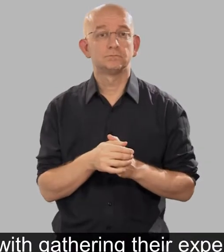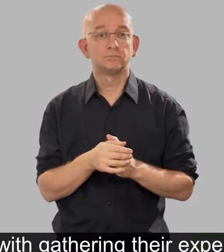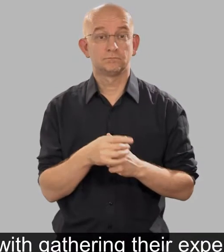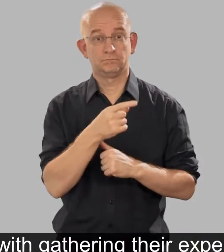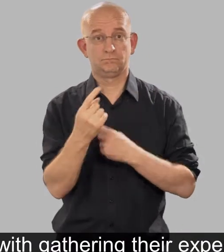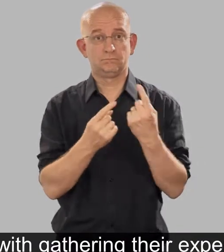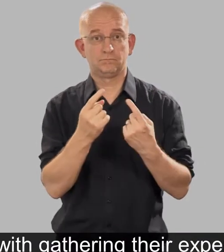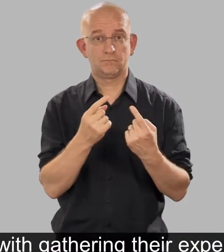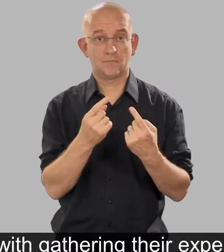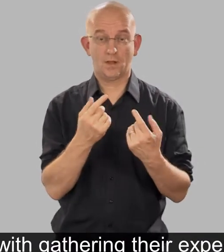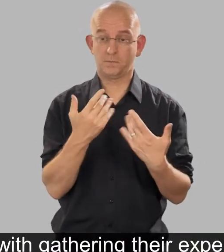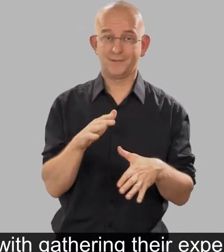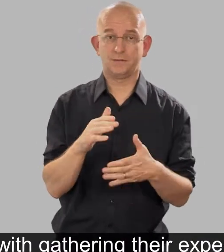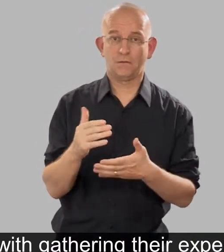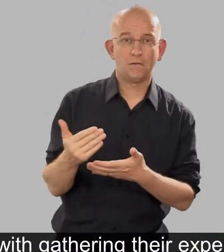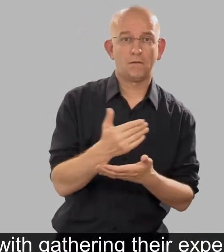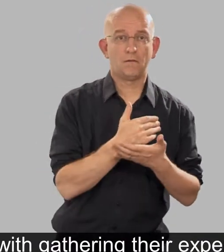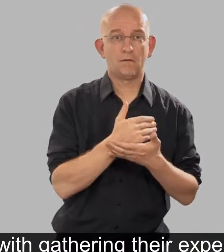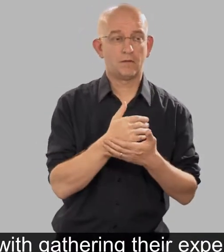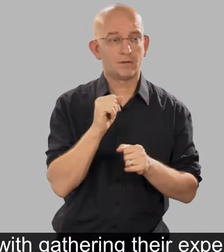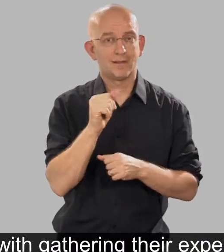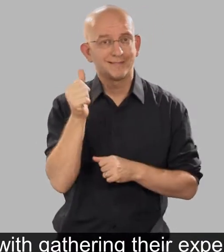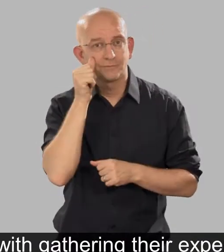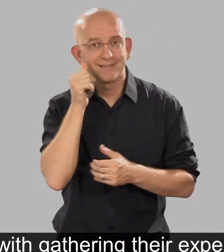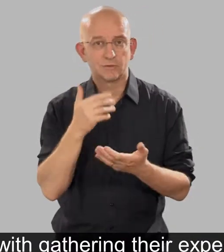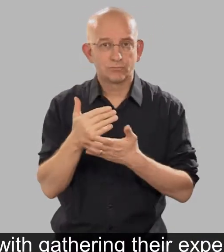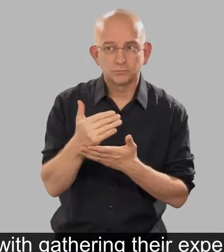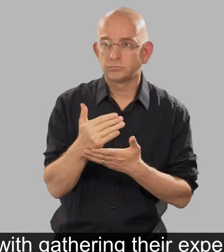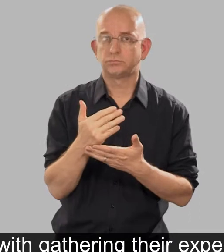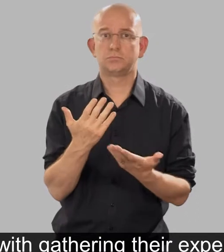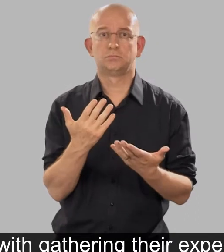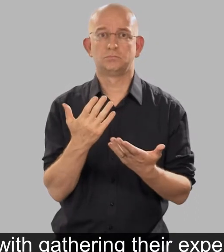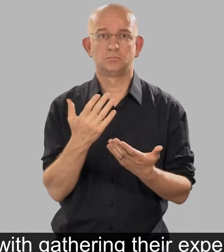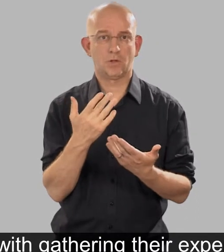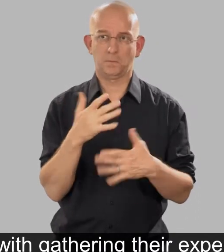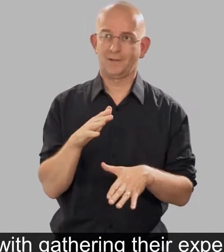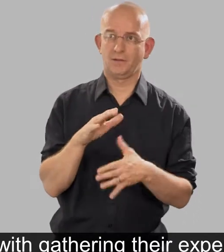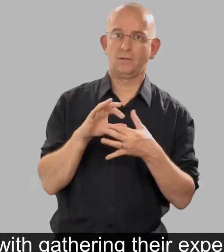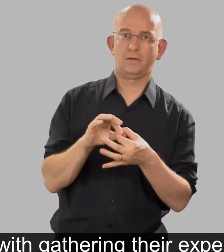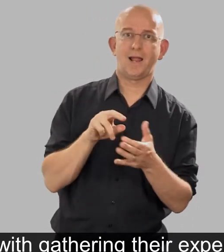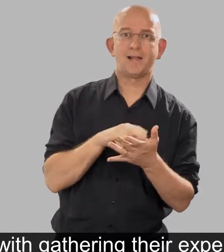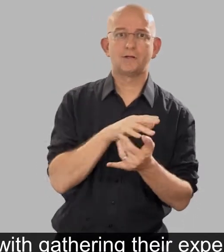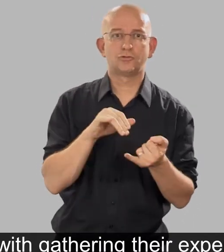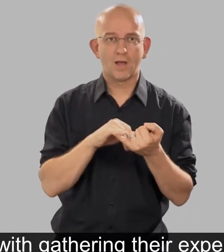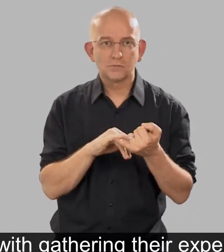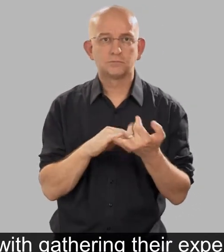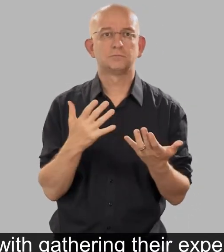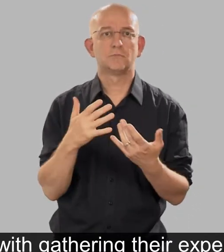Along with gathering their experiences of using NHS and social care services